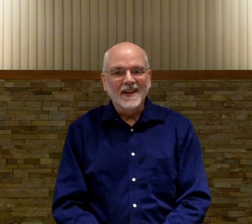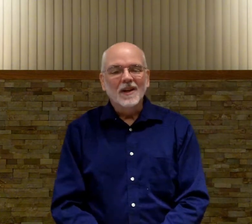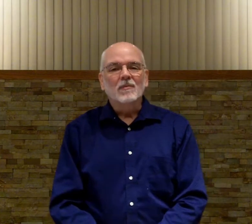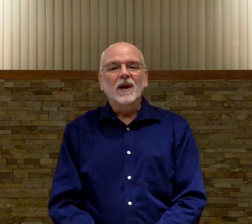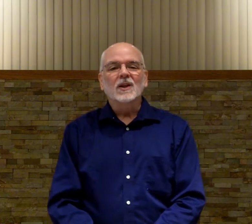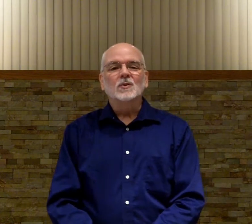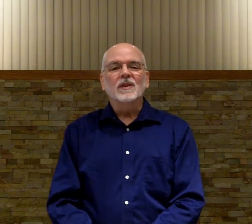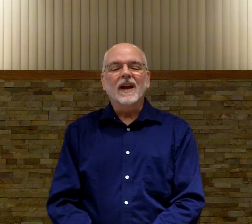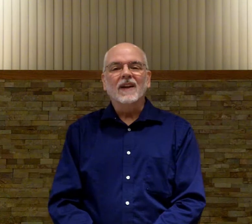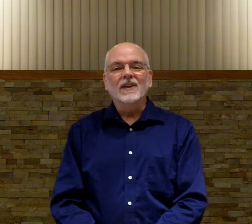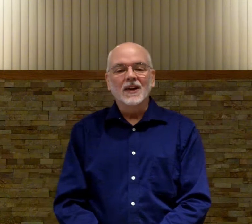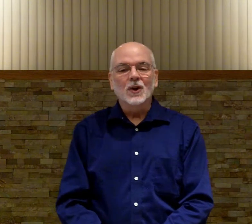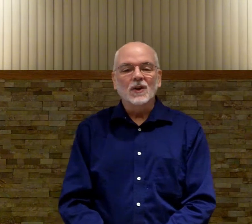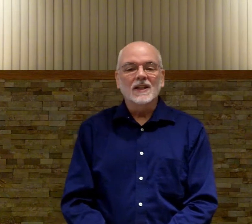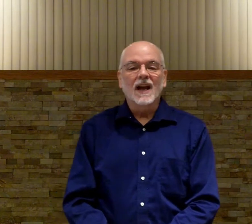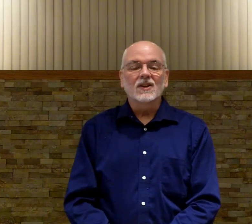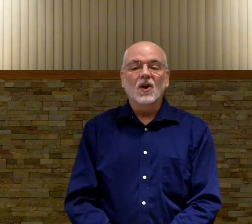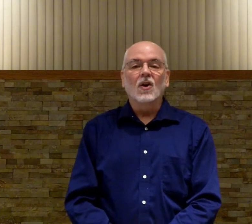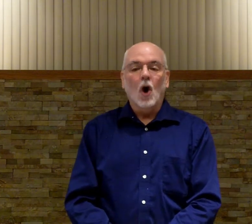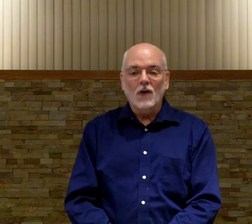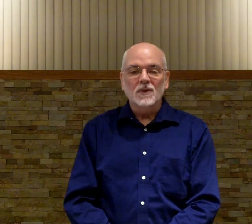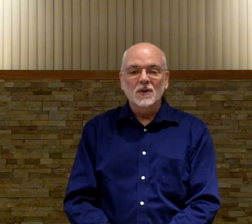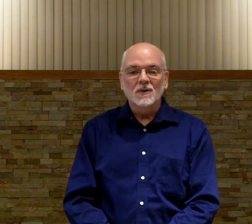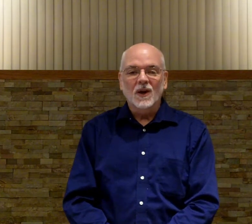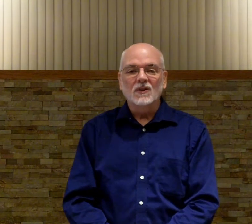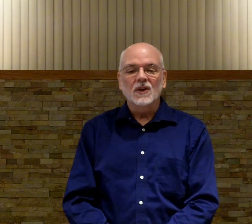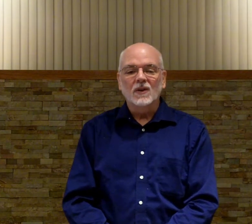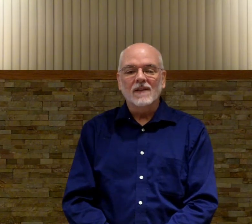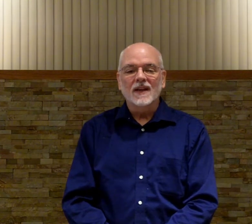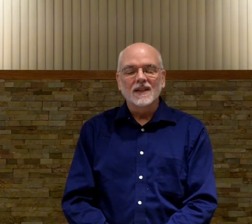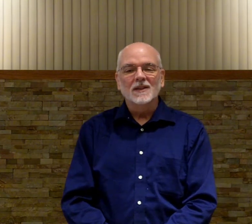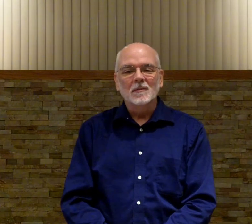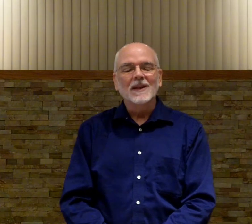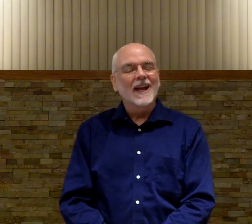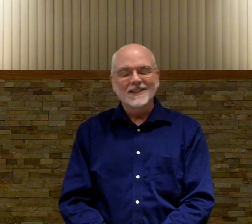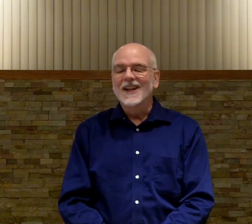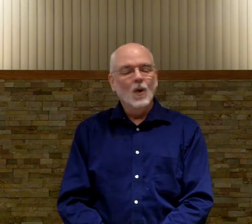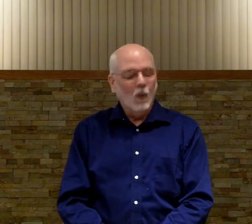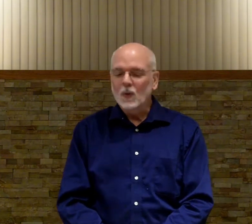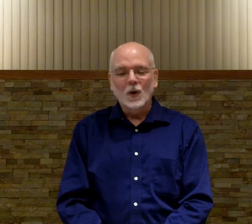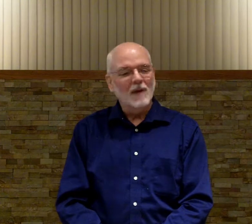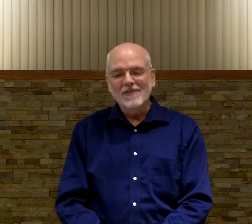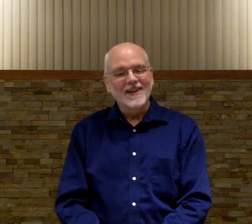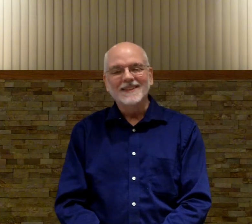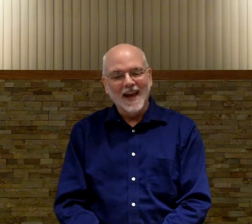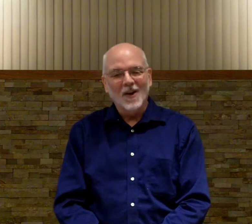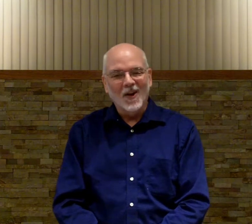practice with that and if you need to turn the science song off to do so so you don't have to listen to me that won't hurt my feelings at all